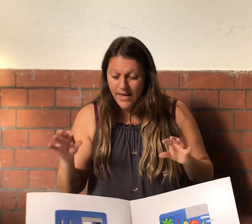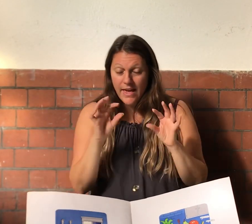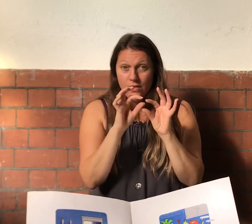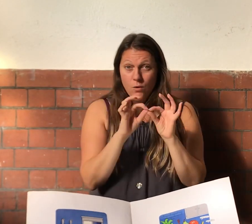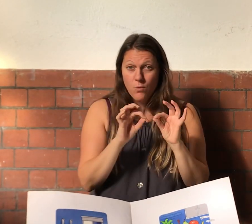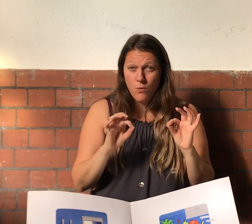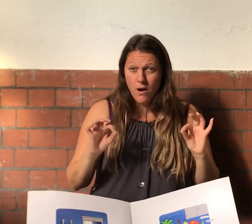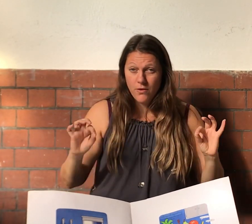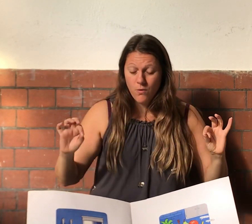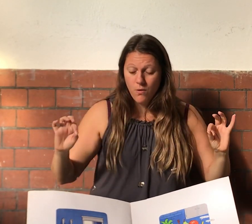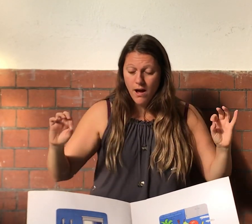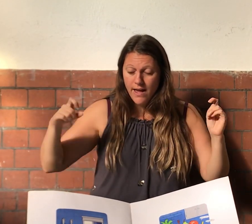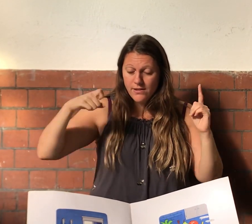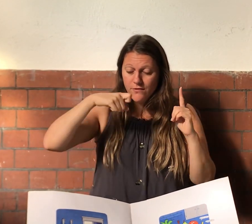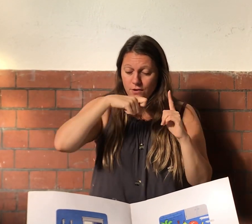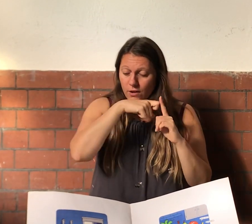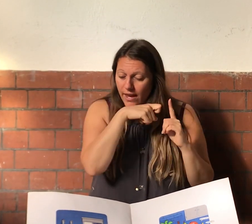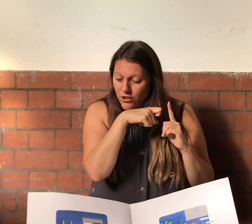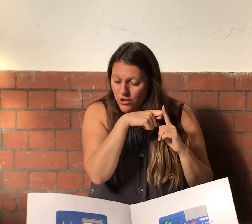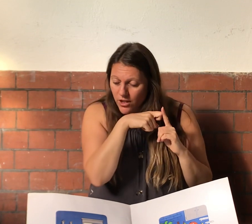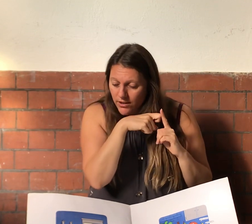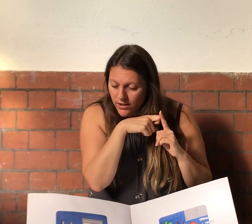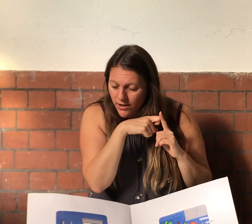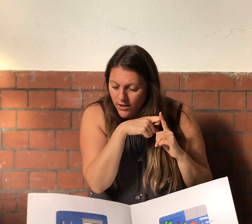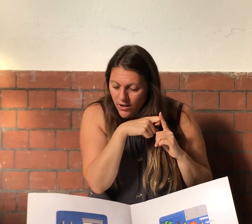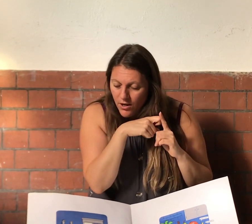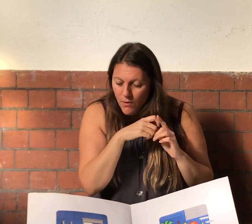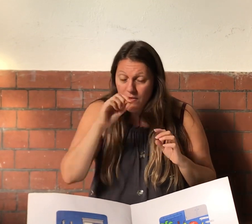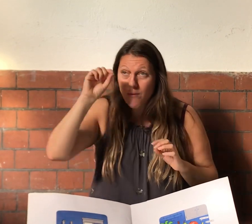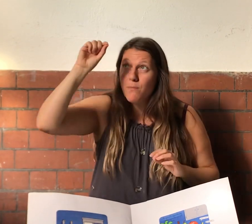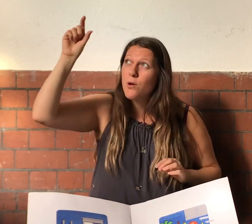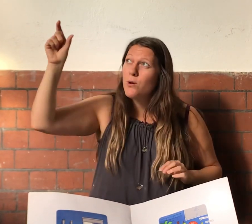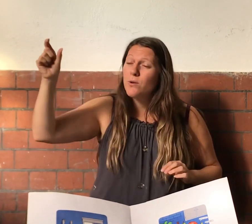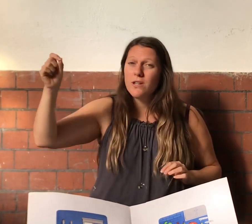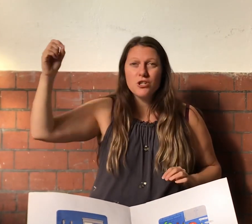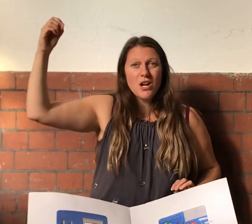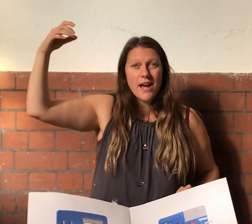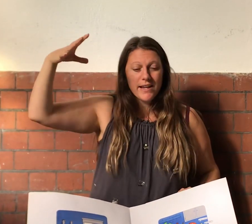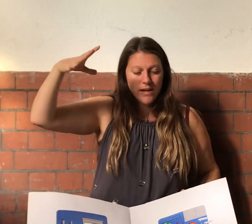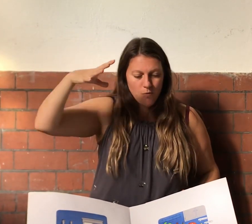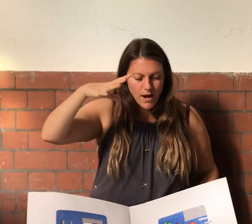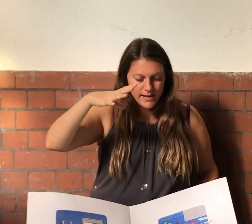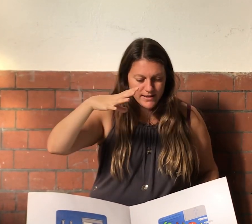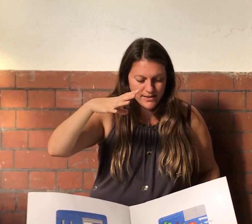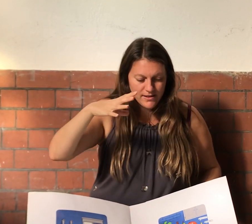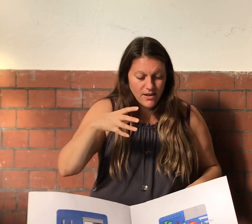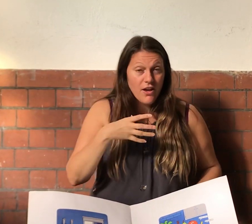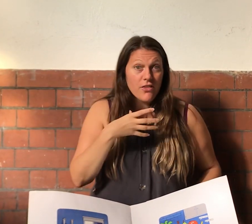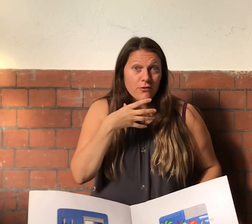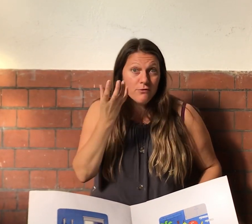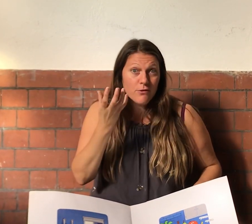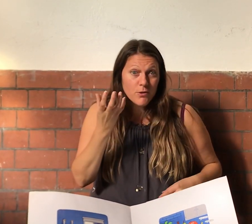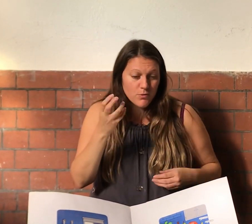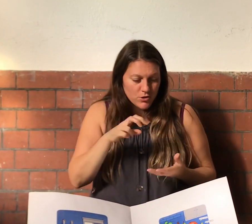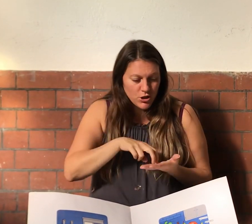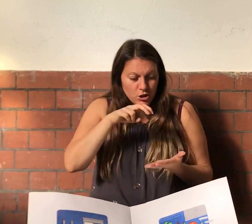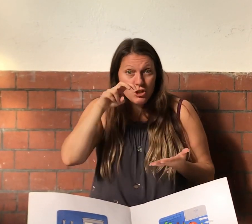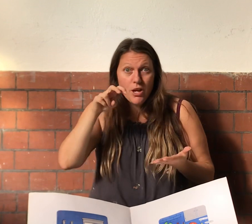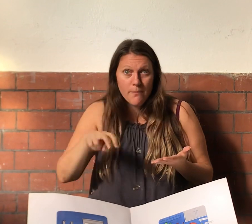On the quiet of your kitchen, when the moon is shining white, the fruit jump